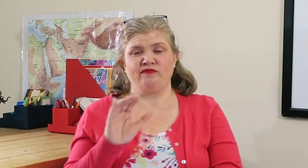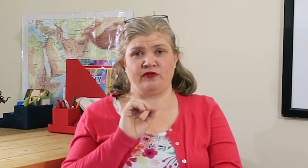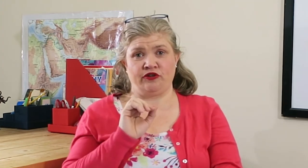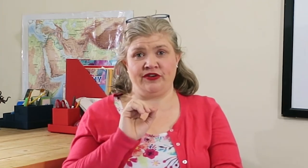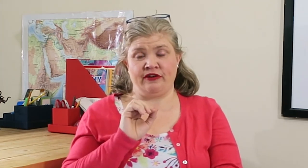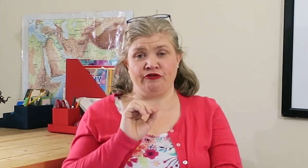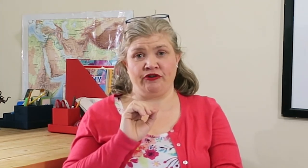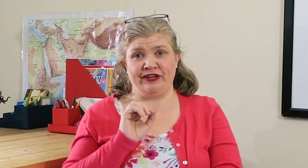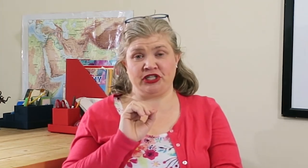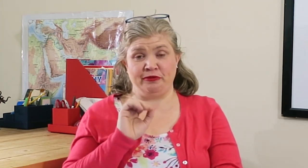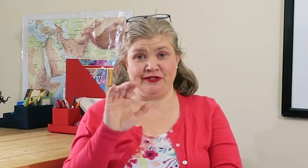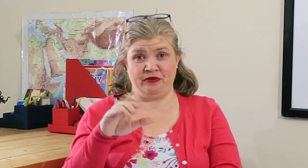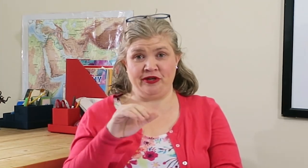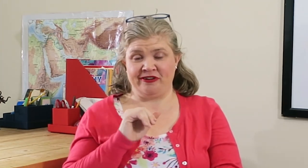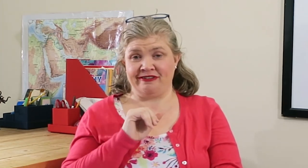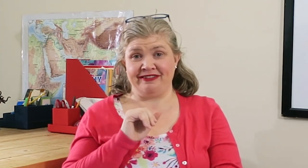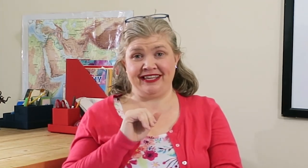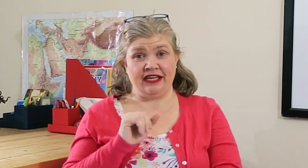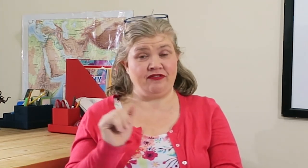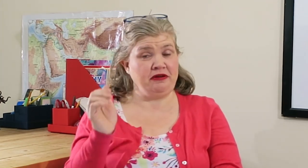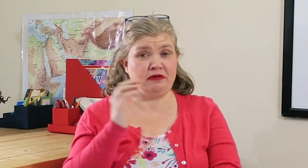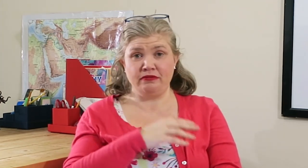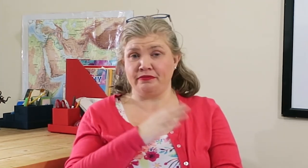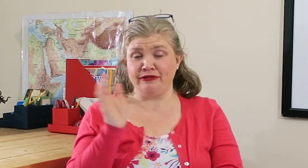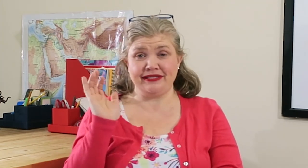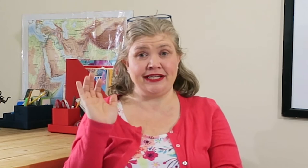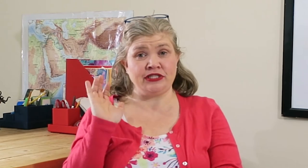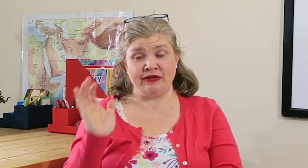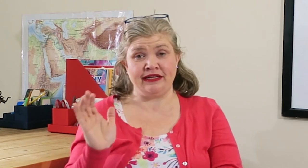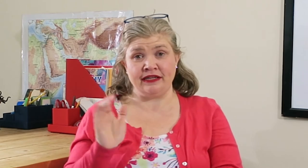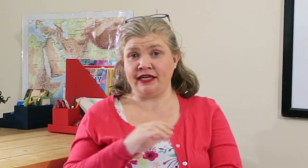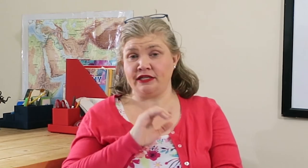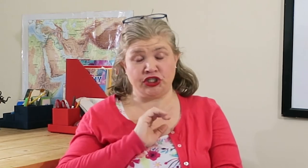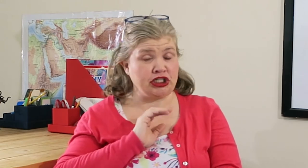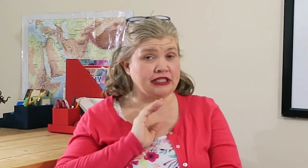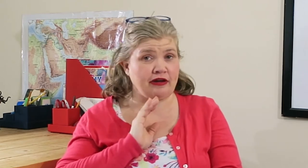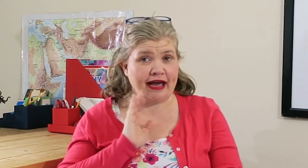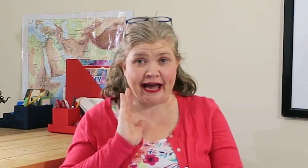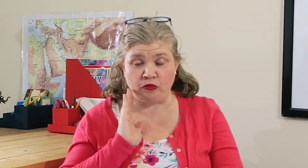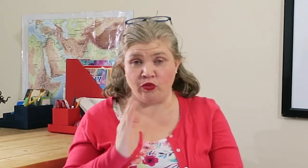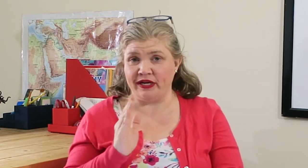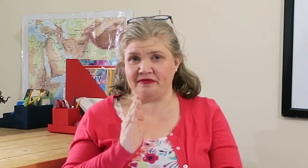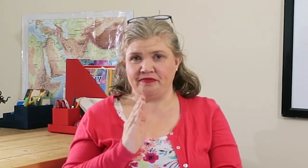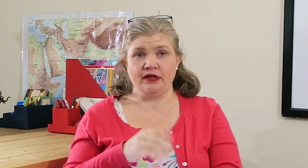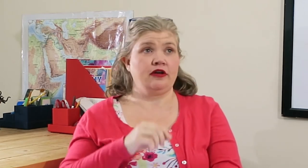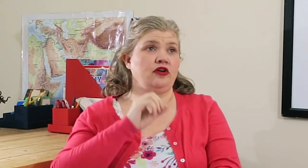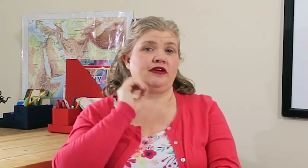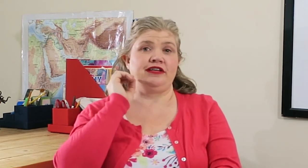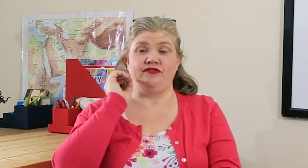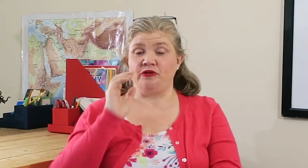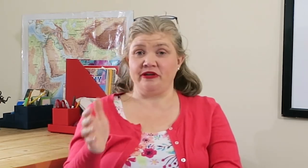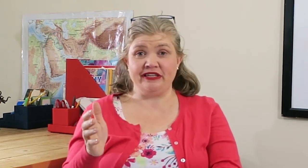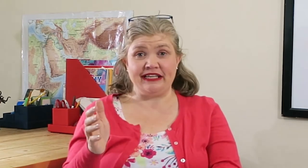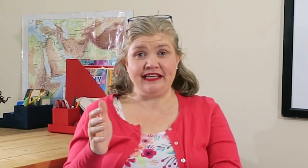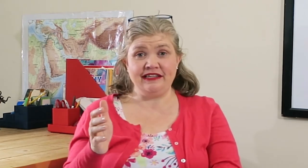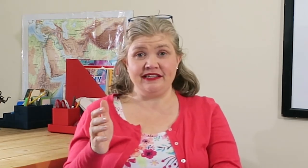serving of fruit or vegetables than what you currently eat. If you, most days don't eat any, just add one. If you already eat